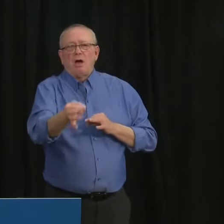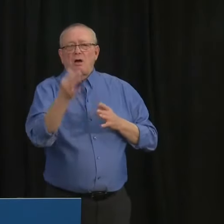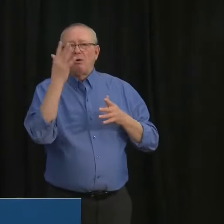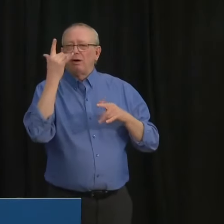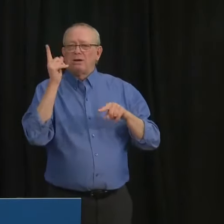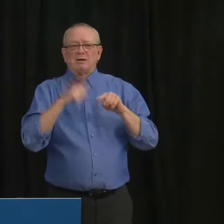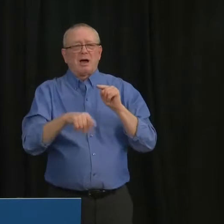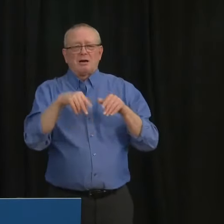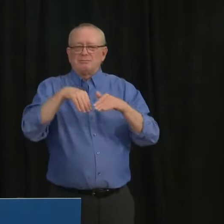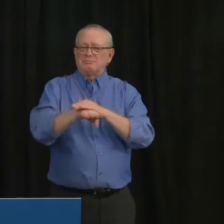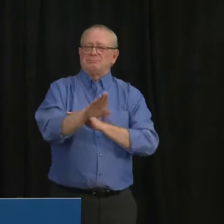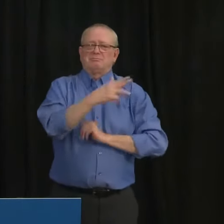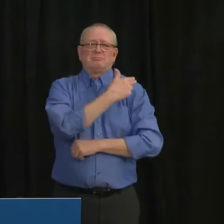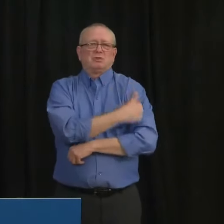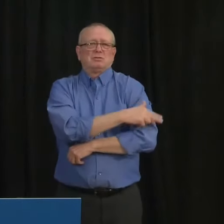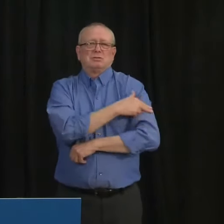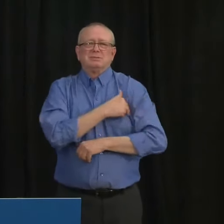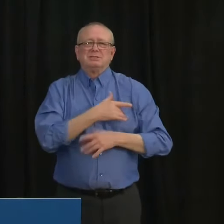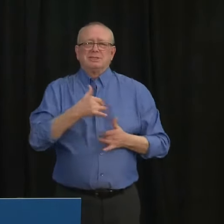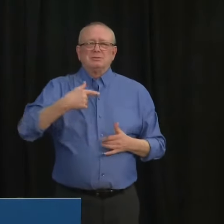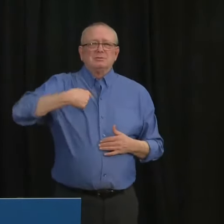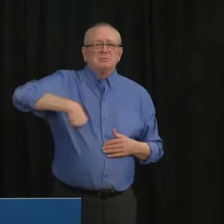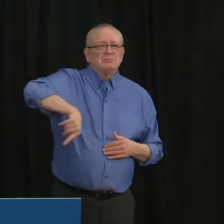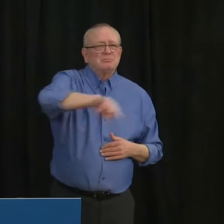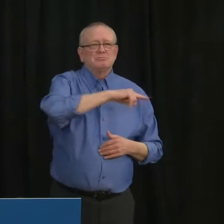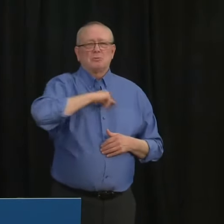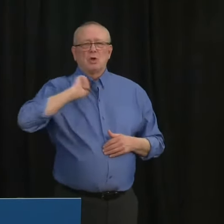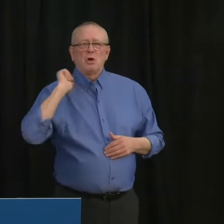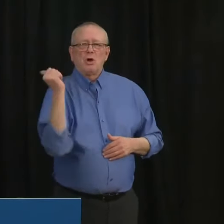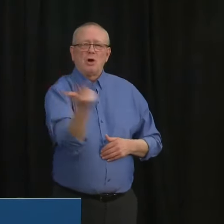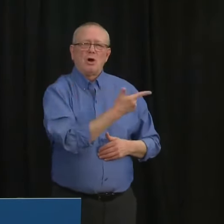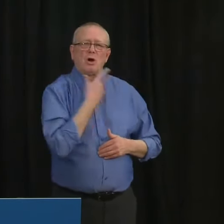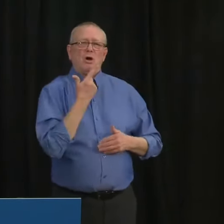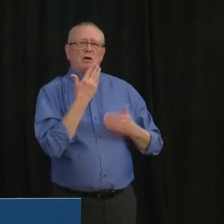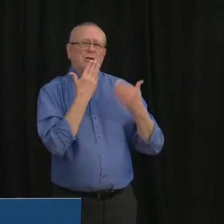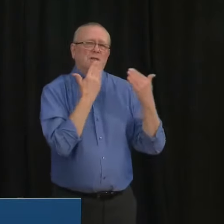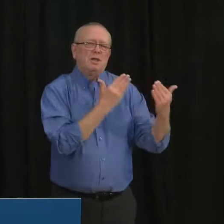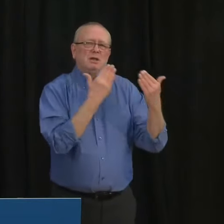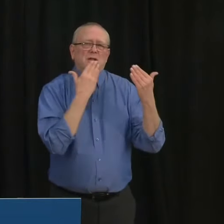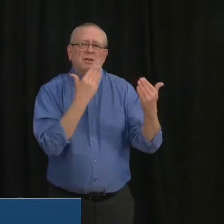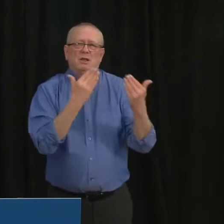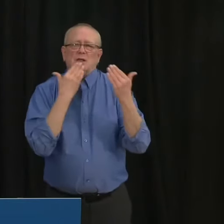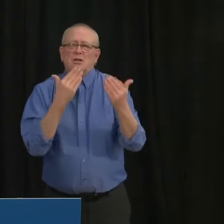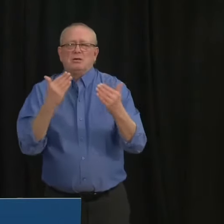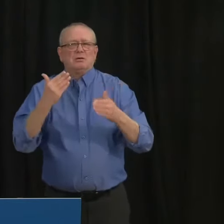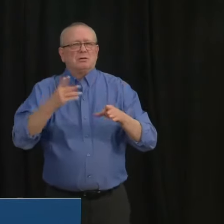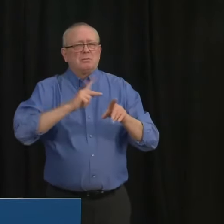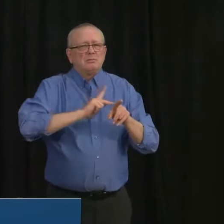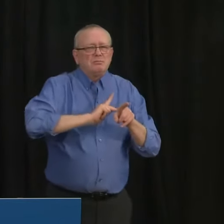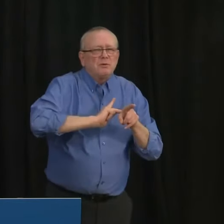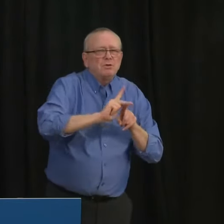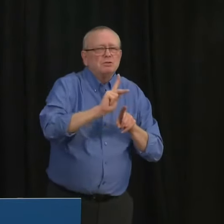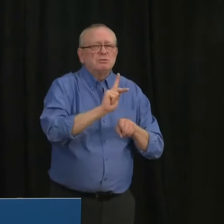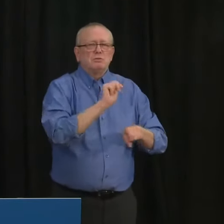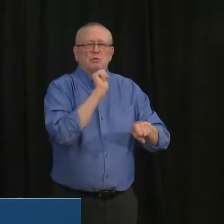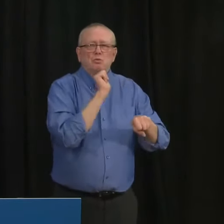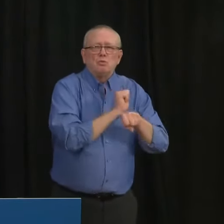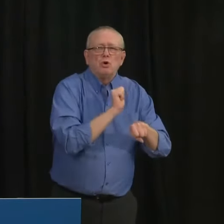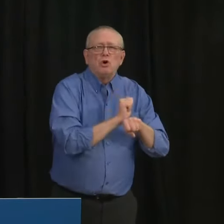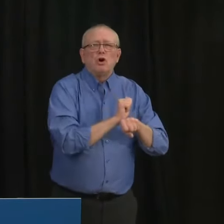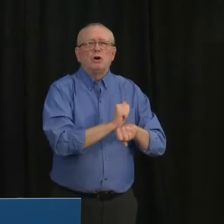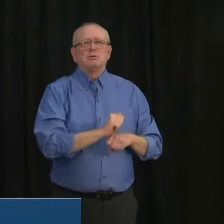are all so deeply grateful for the compassion and the professionalism of these and hundreds of